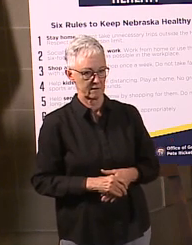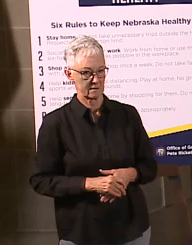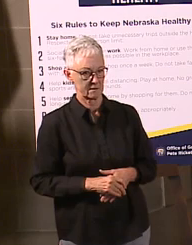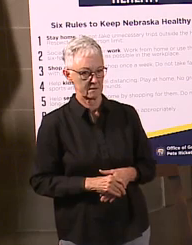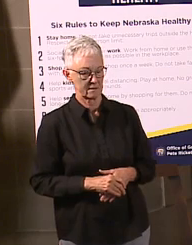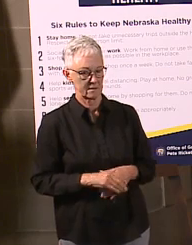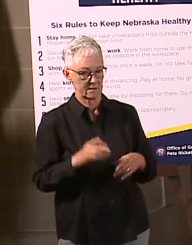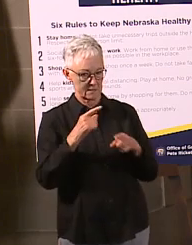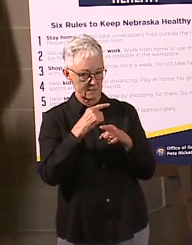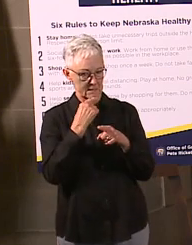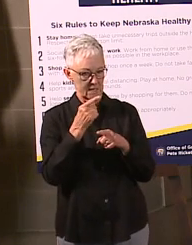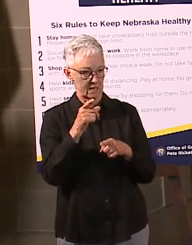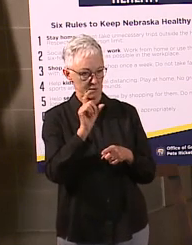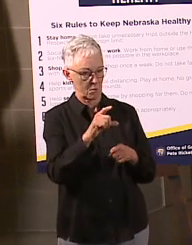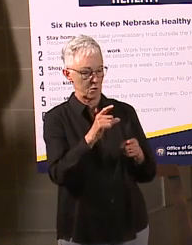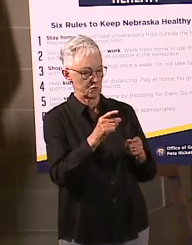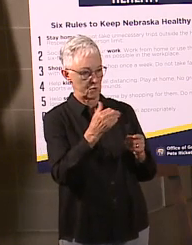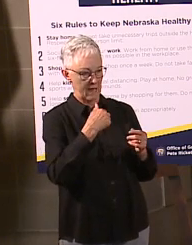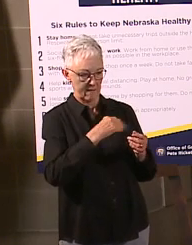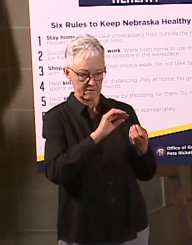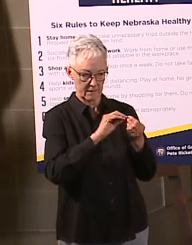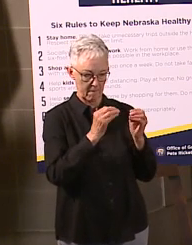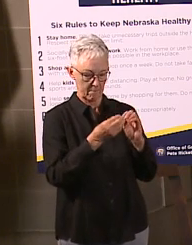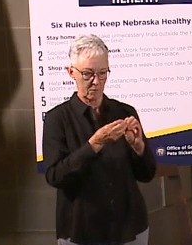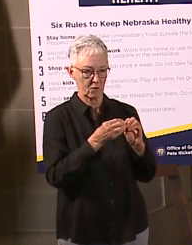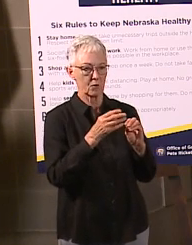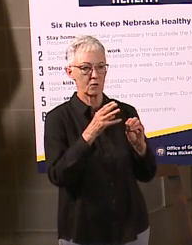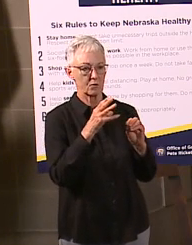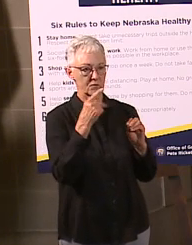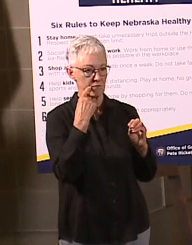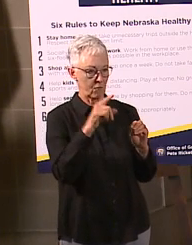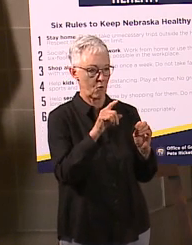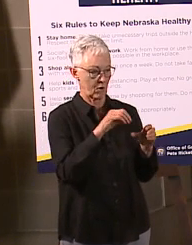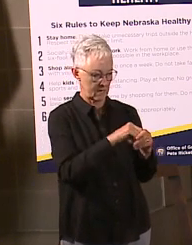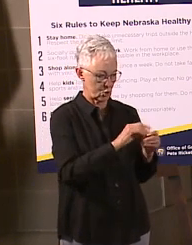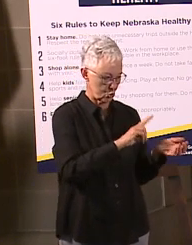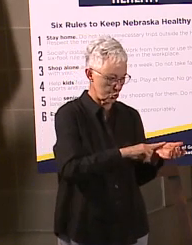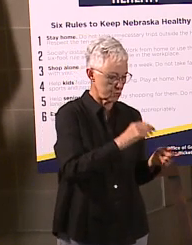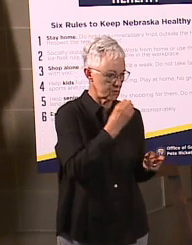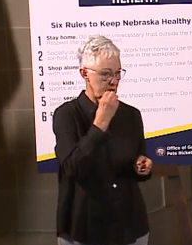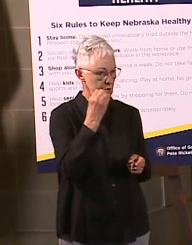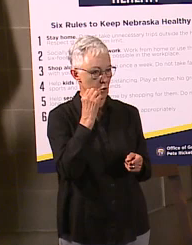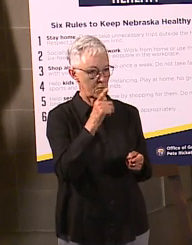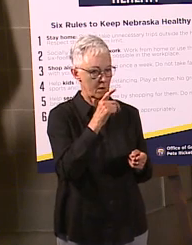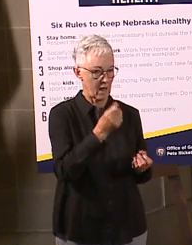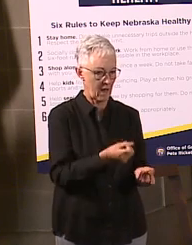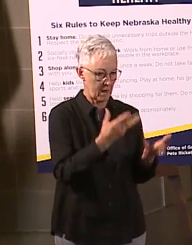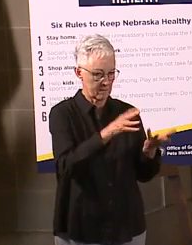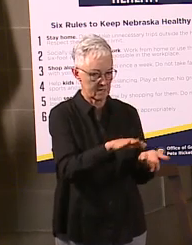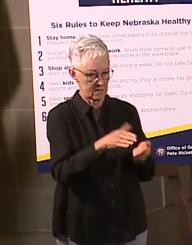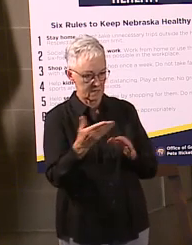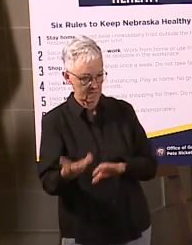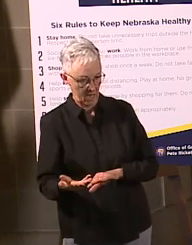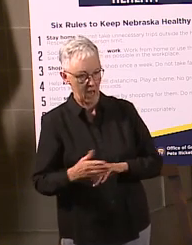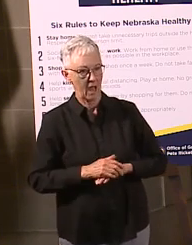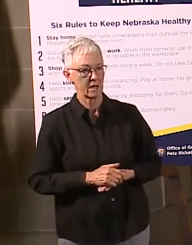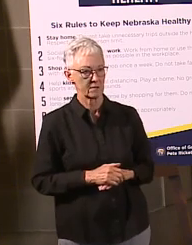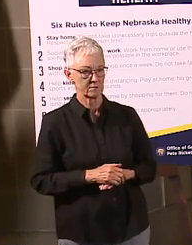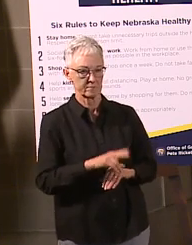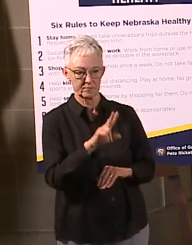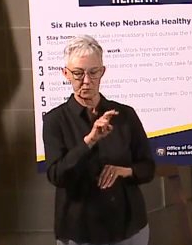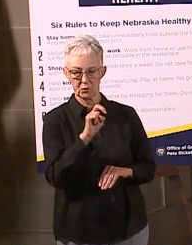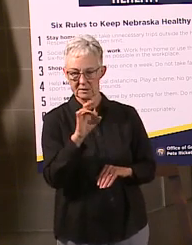on cases among residents, cases among staff, and deaths of residents. So we covered that as well. again, that's that 267 numbers for